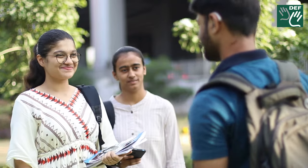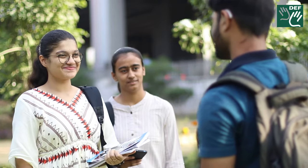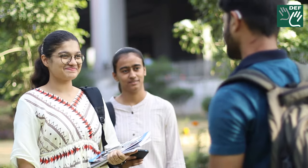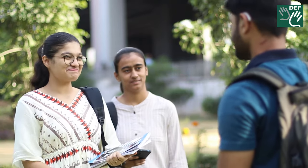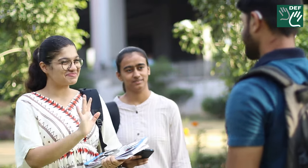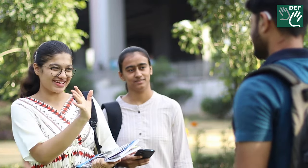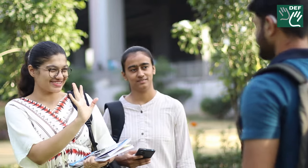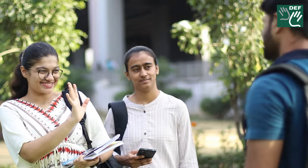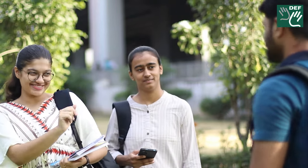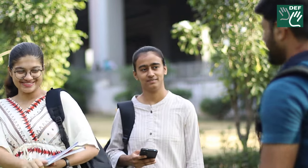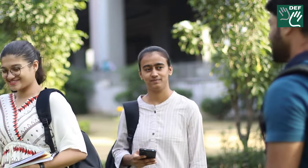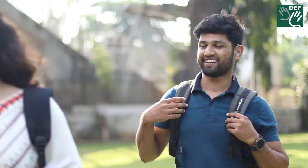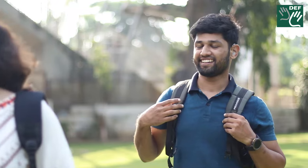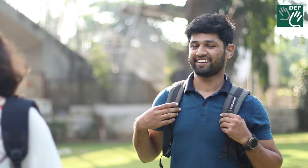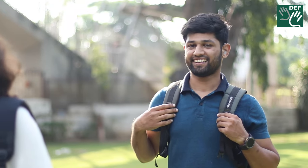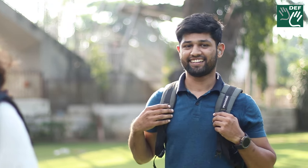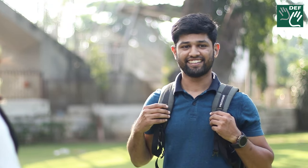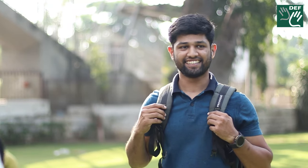Okay, bye! Bye! Bye! ...